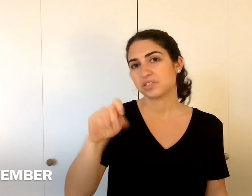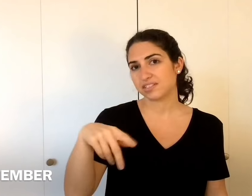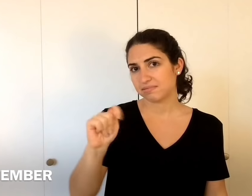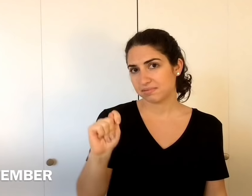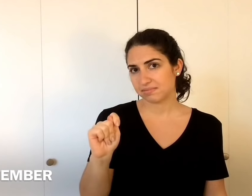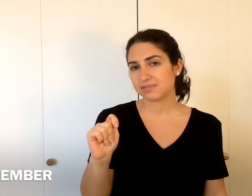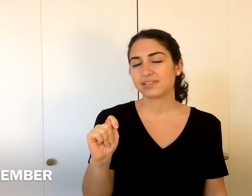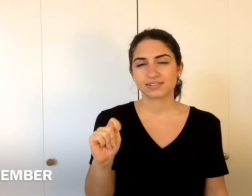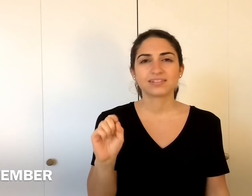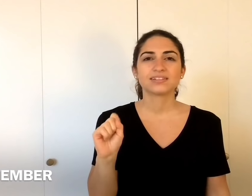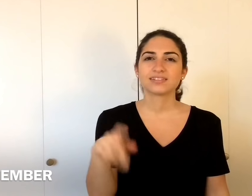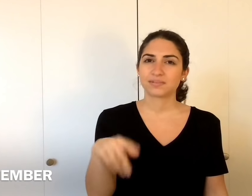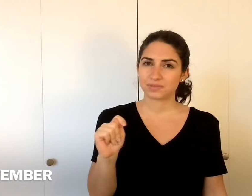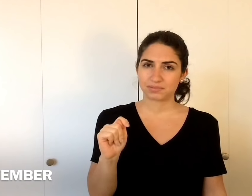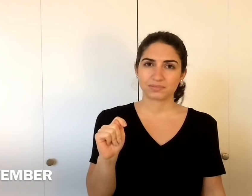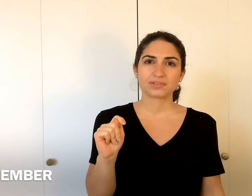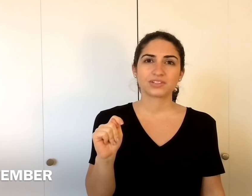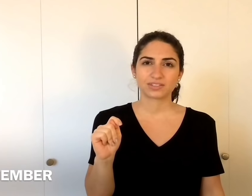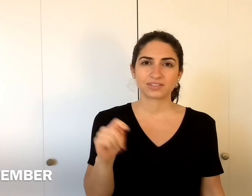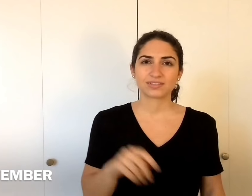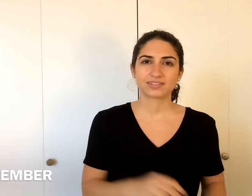So with the E or without the E, September.